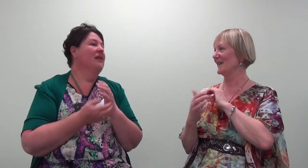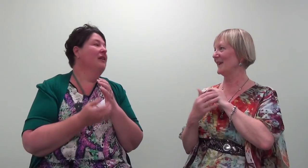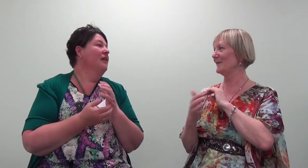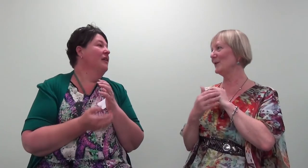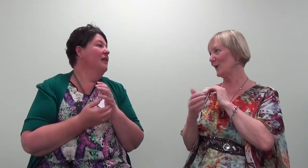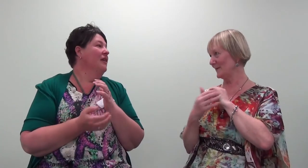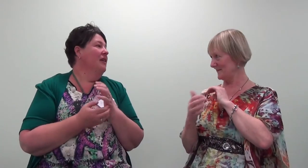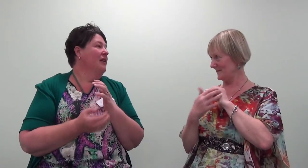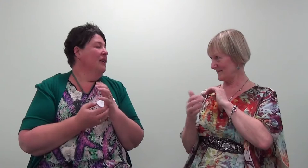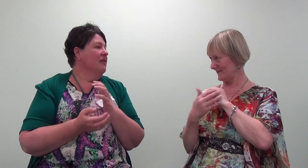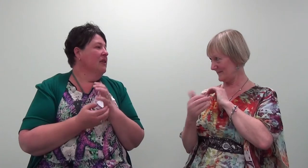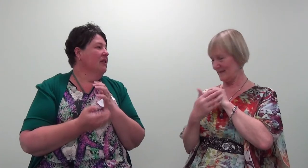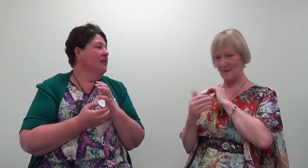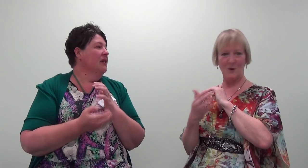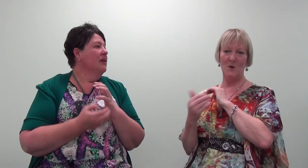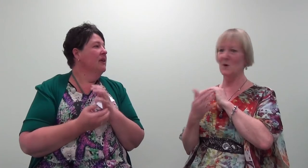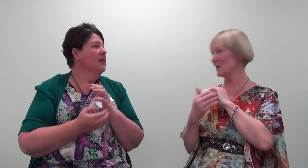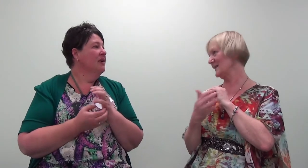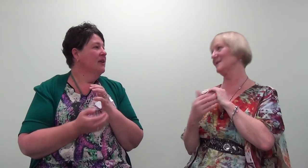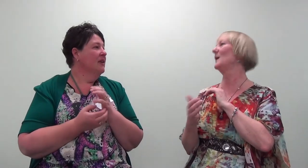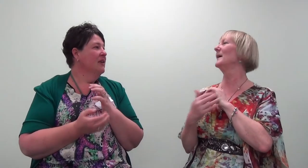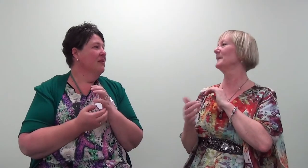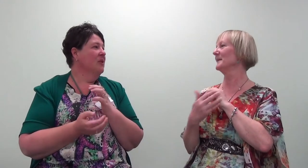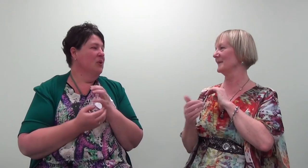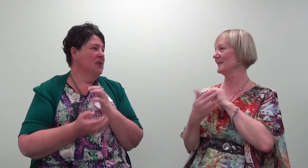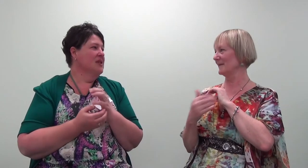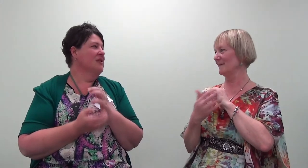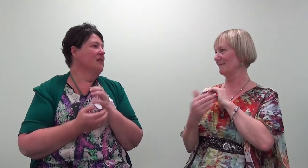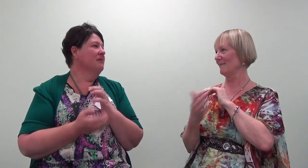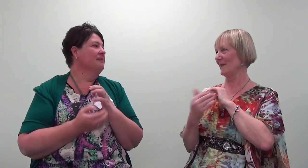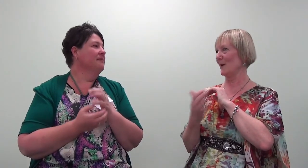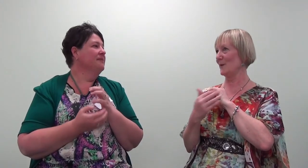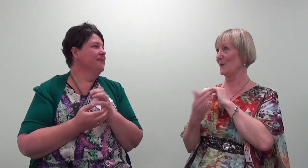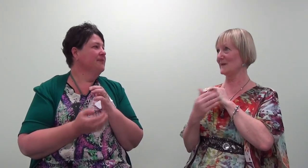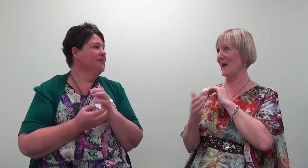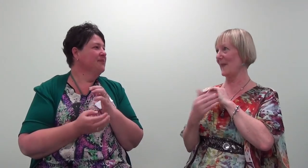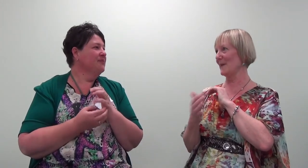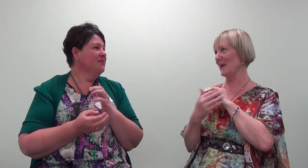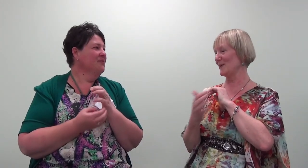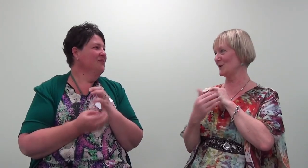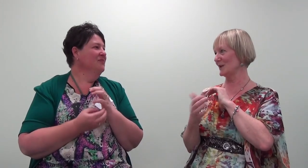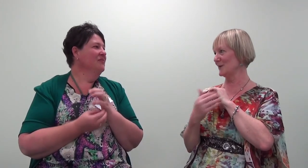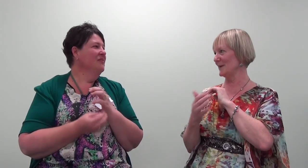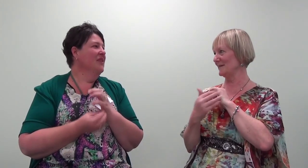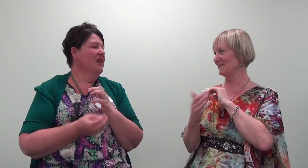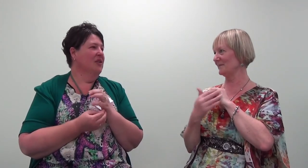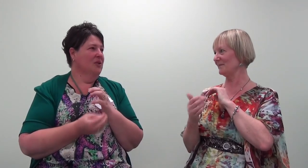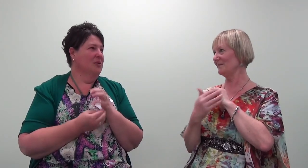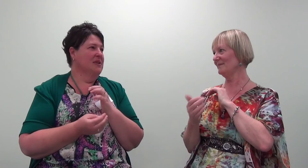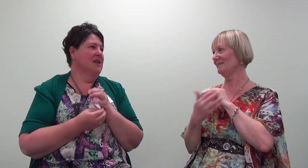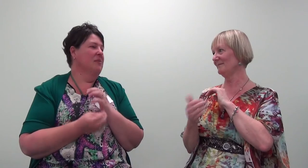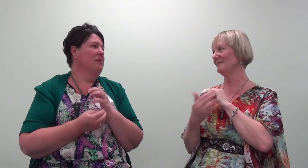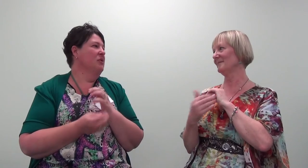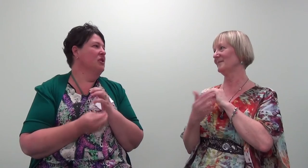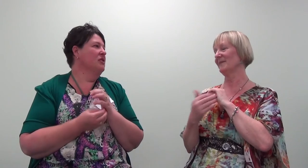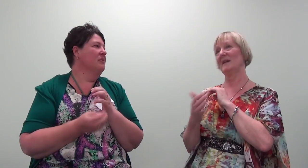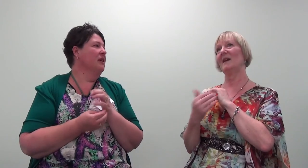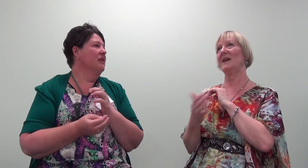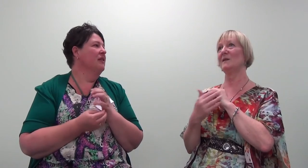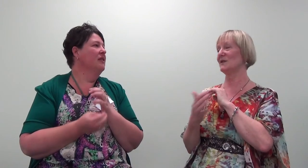Even though? Even though? All this time. All this time. I thought it was other people judging me. I thought it was other people judging me. And it was